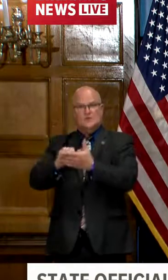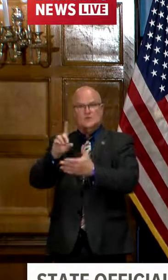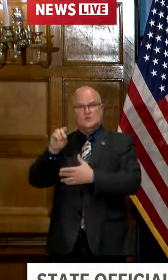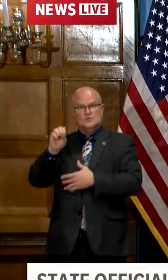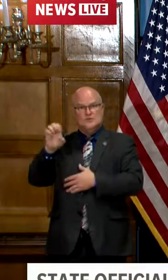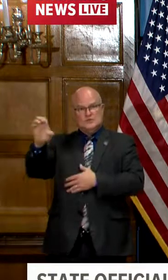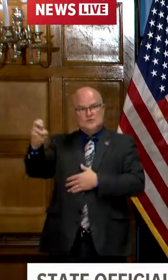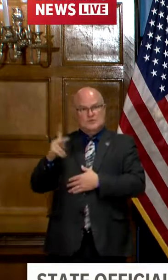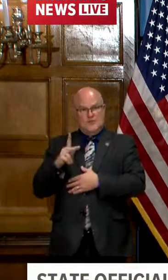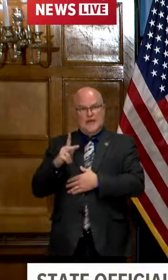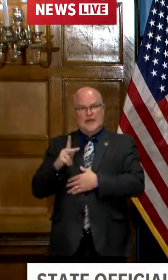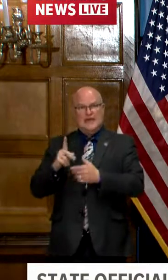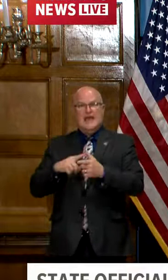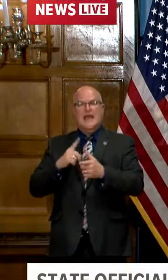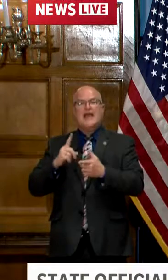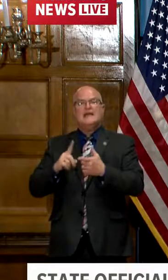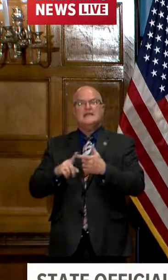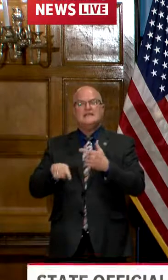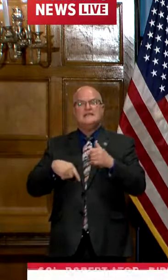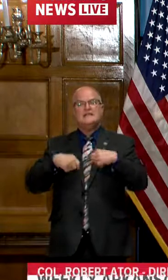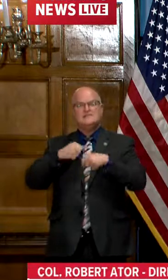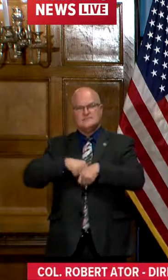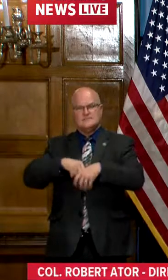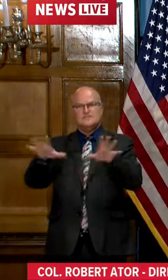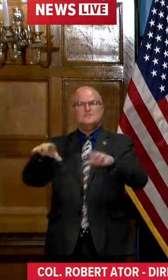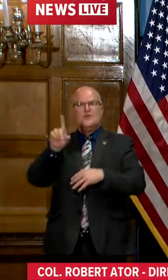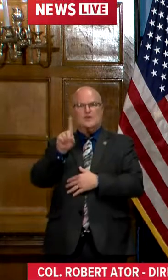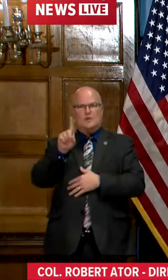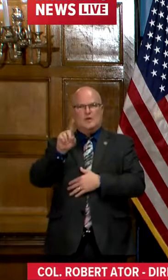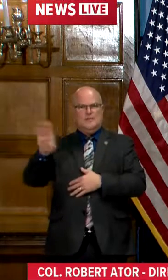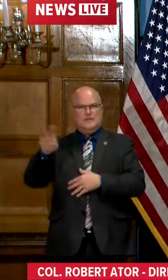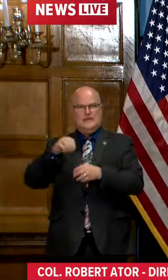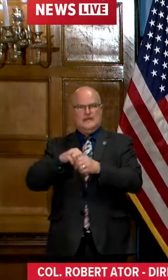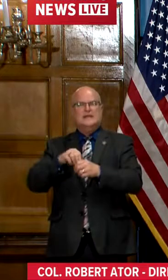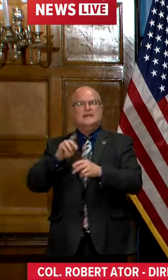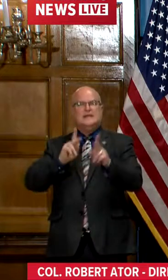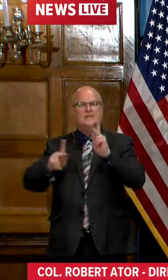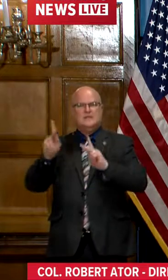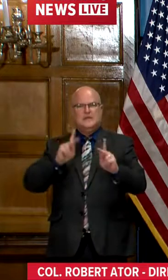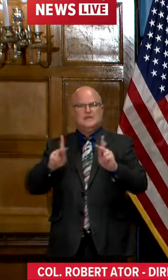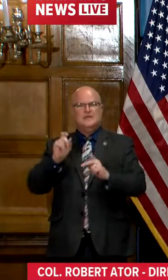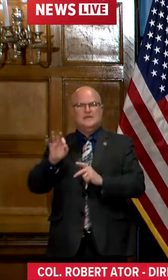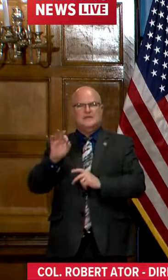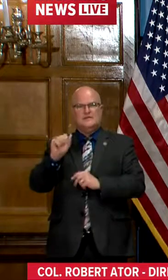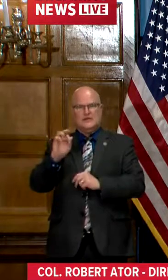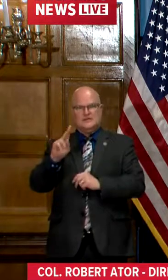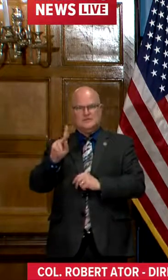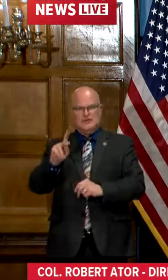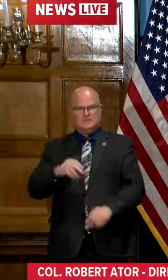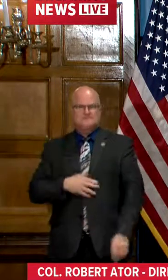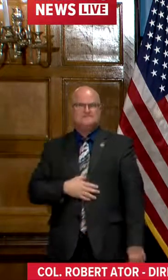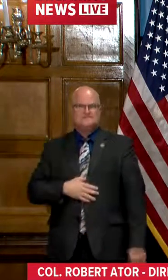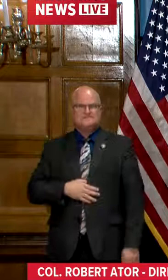so to actually turn them loose on the 1b population and getting it into the arms of arkansas uh